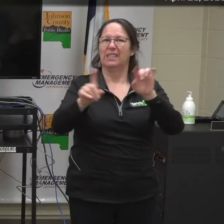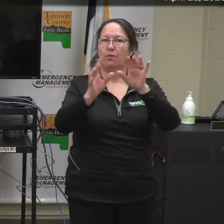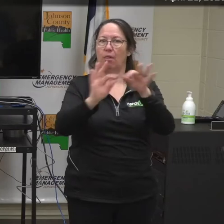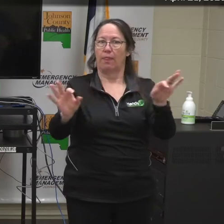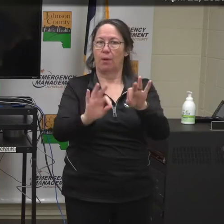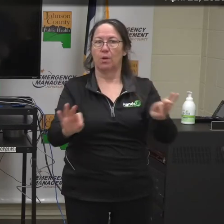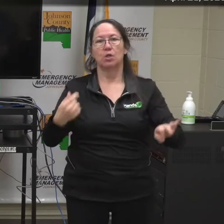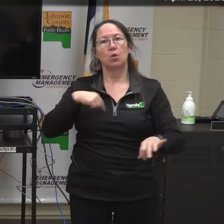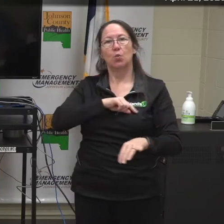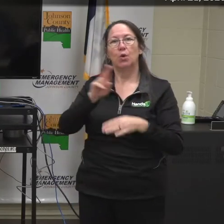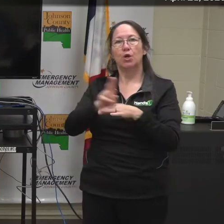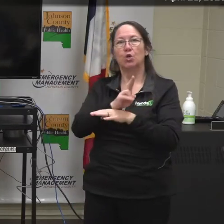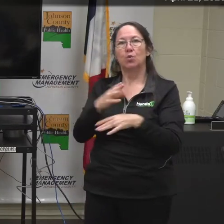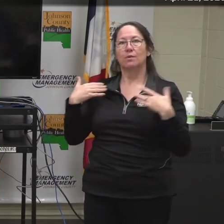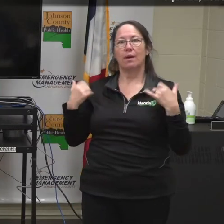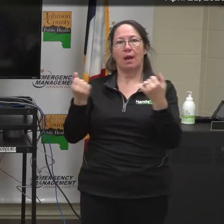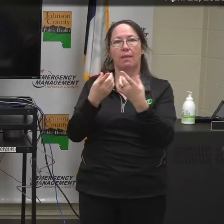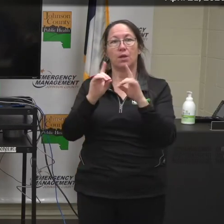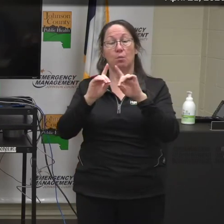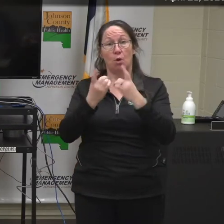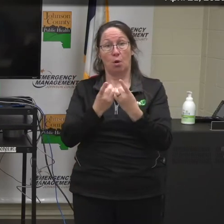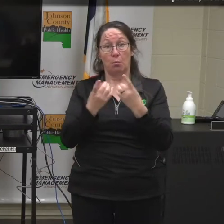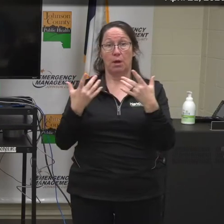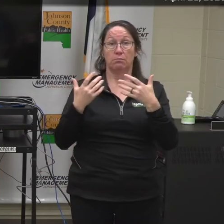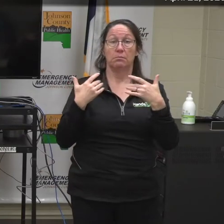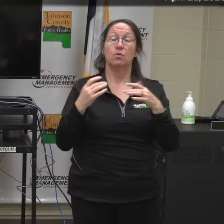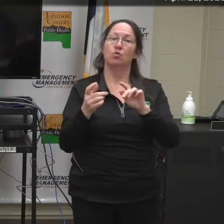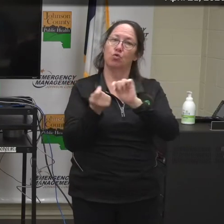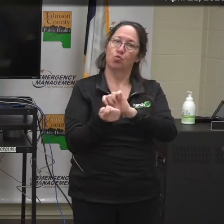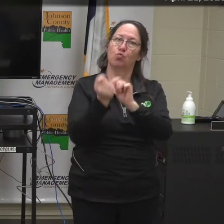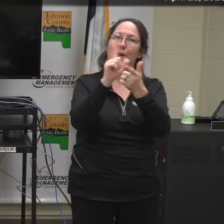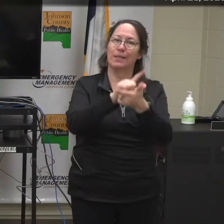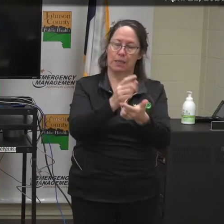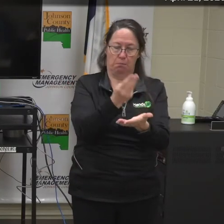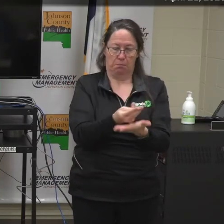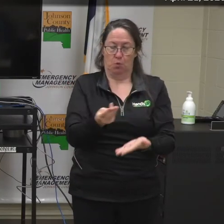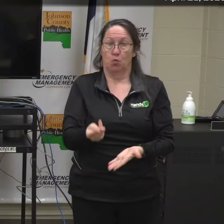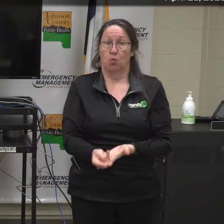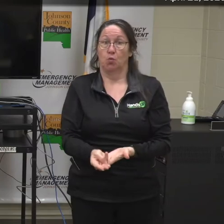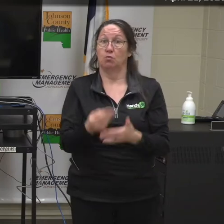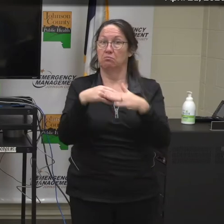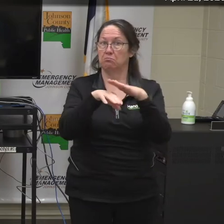We utilize the service of the health department as well as other translation materials.